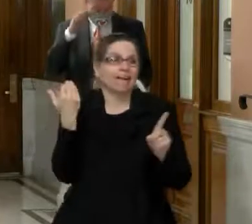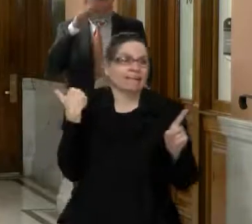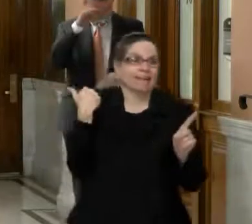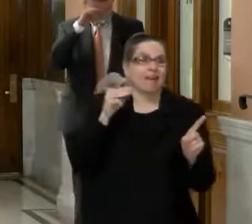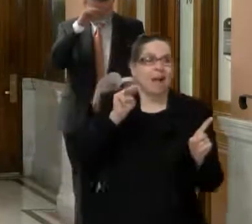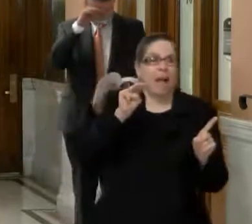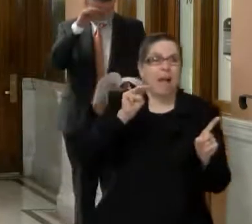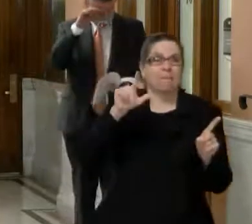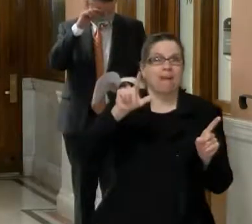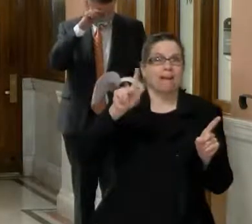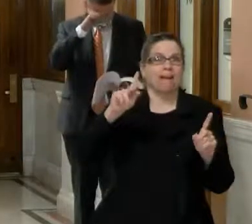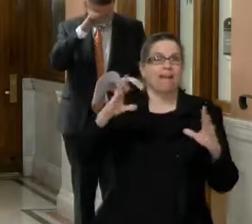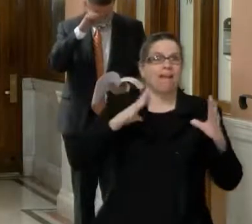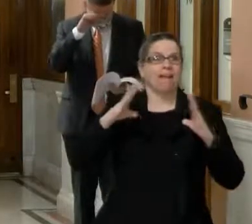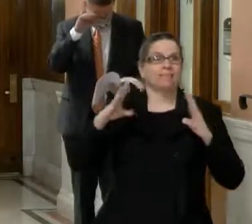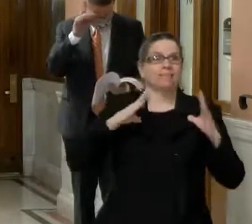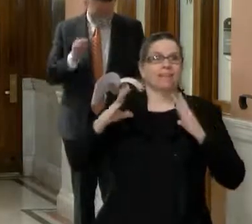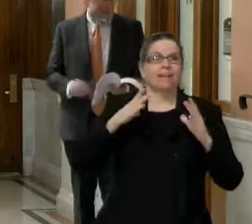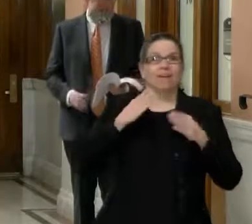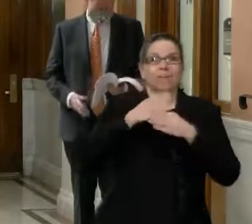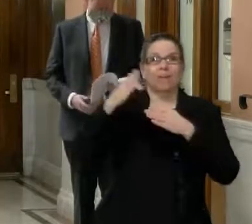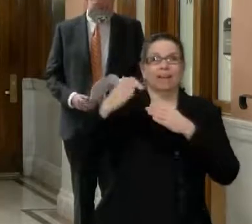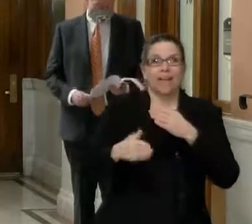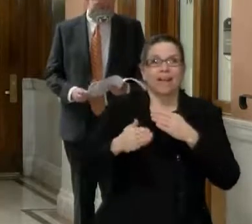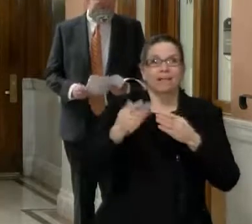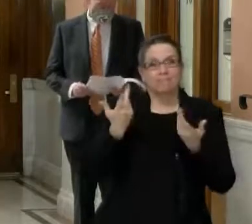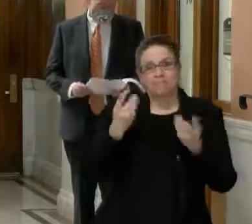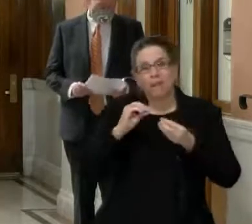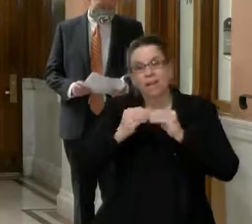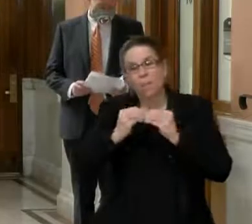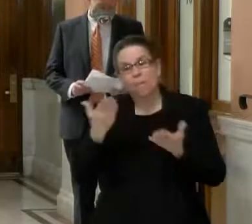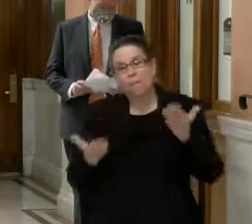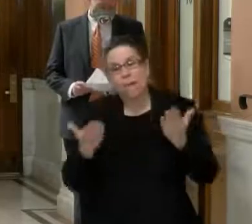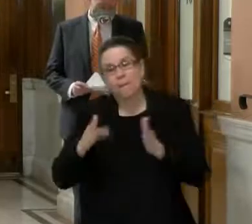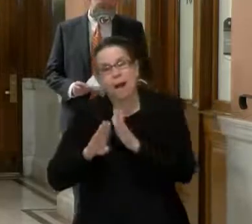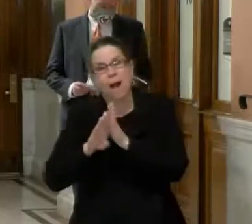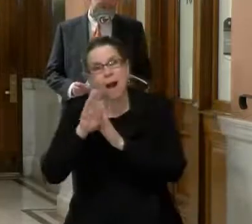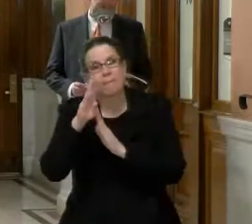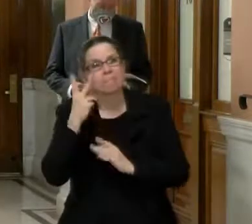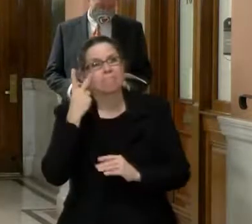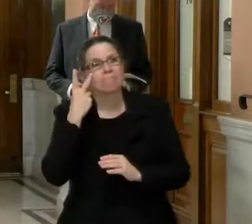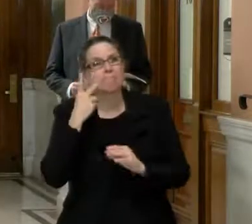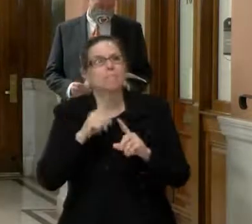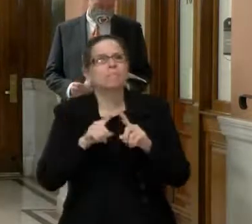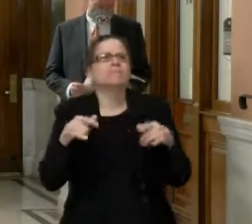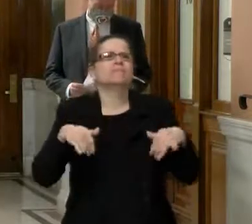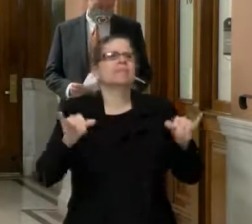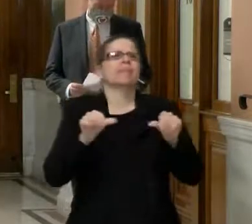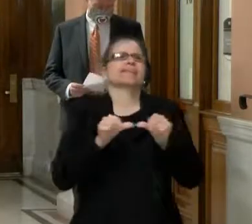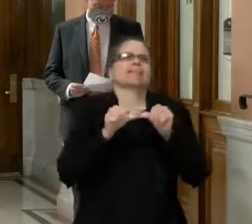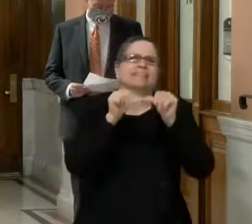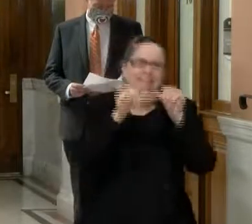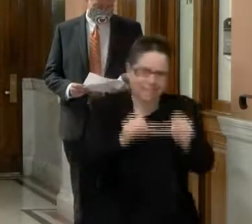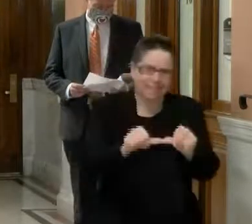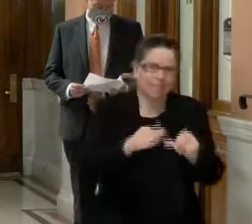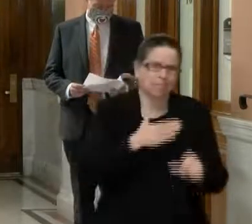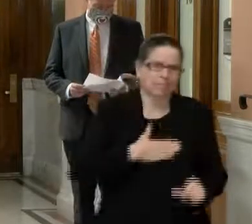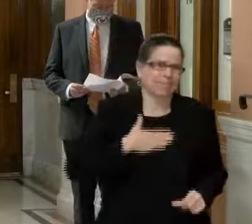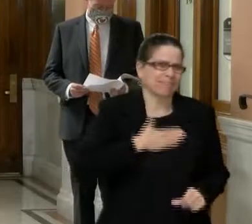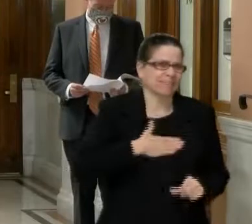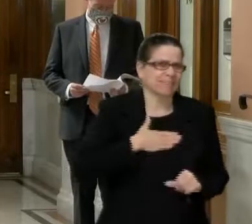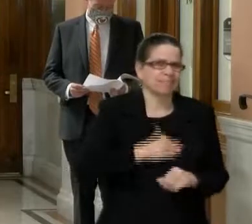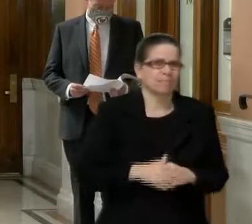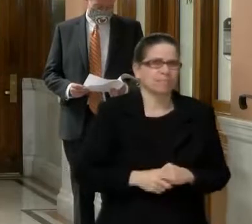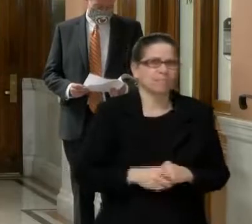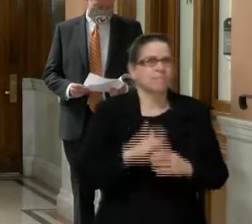so, and even though the numbers are going in the right direction. So I'm in this action to stay vigilant. And as I said before, receiving calls from people